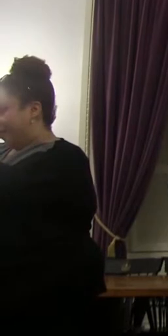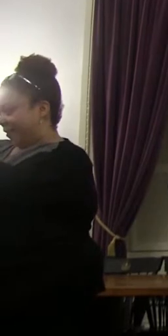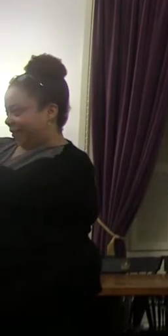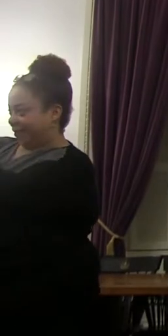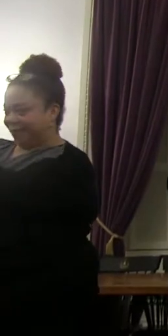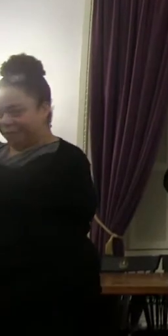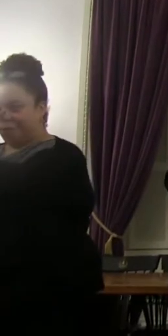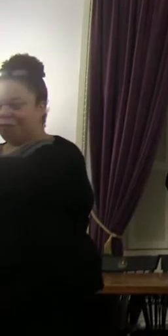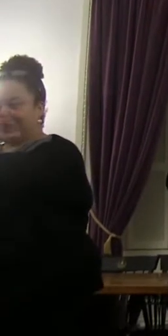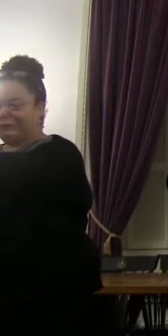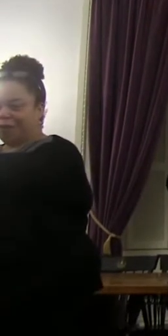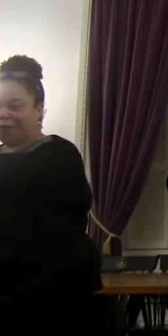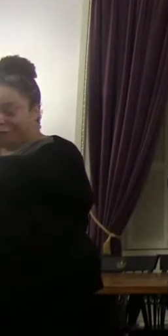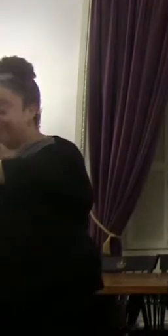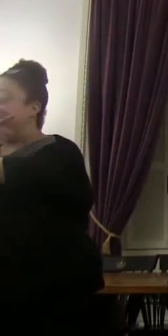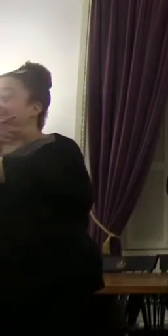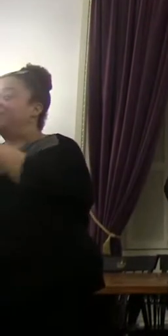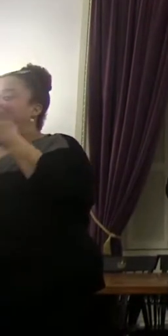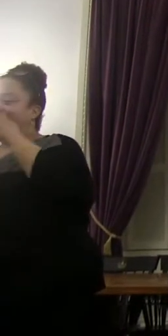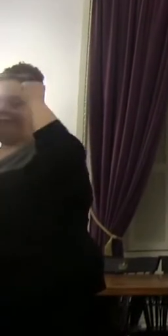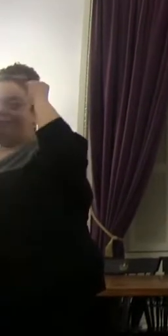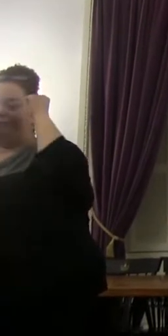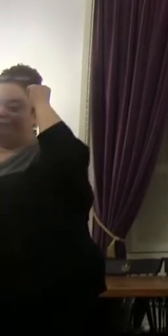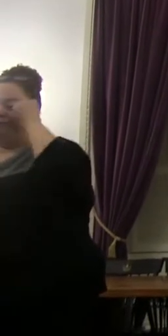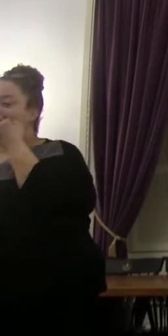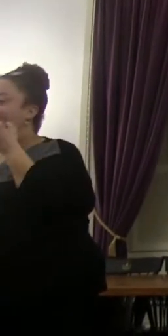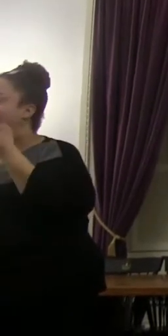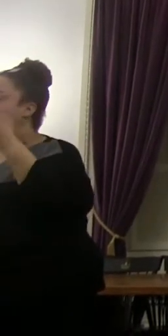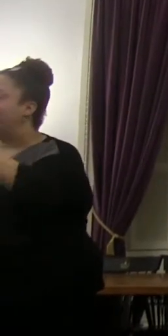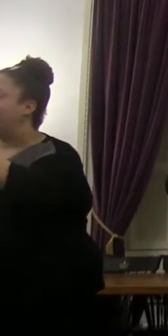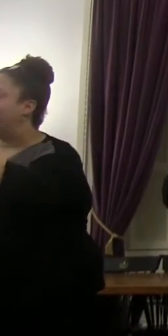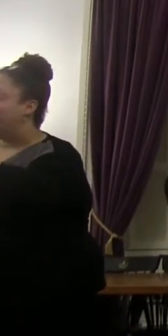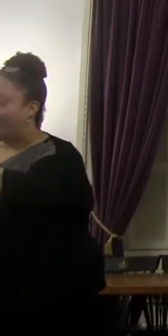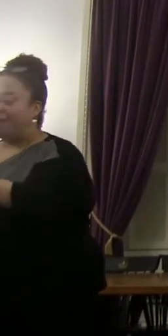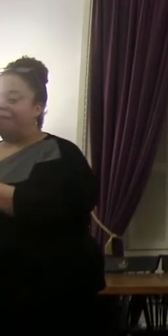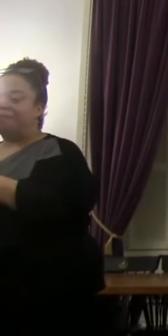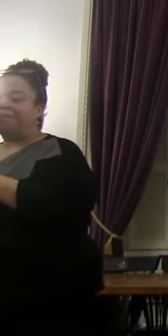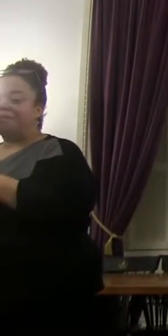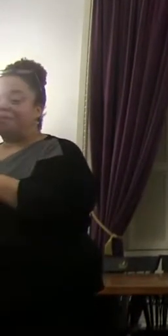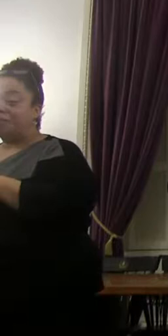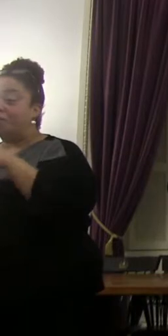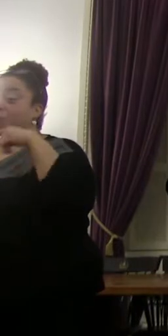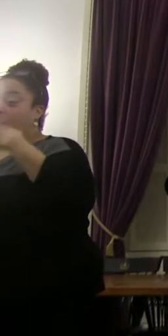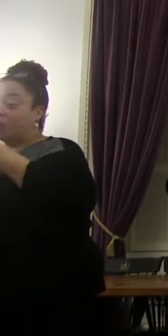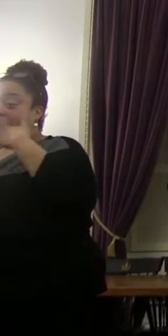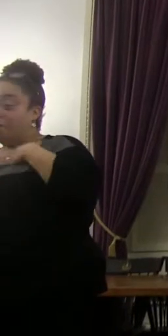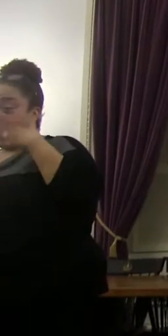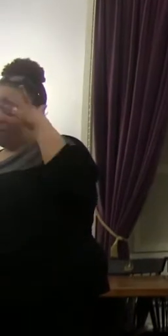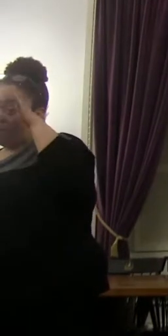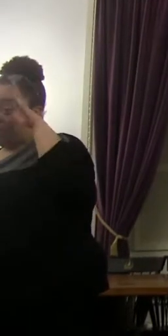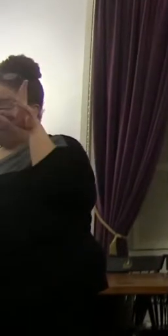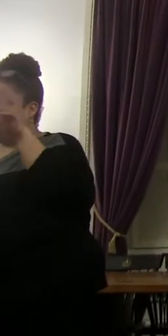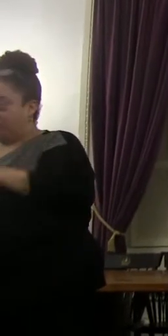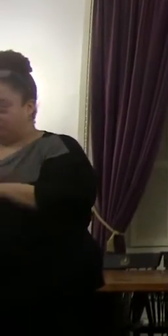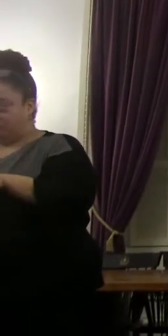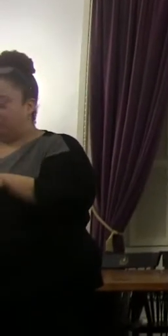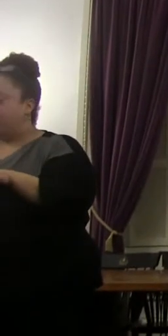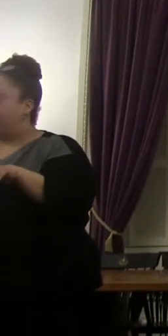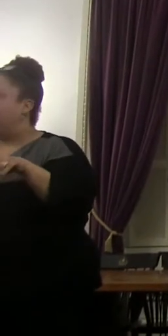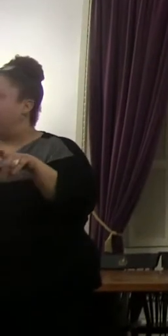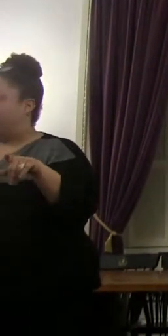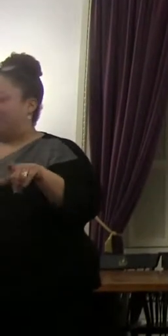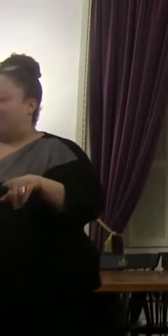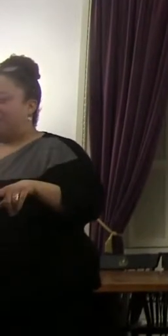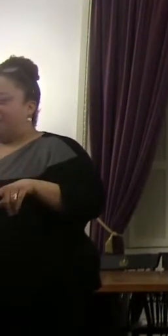He unfortunately died when I was 11. Due to those injuries. My mom was a single mom overnight. With three boys. So I reflect